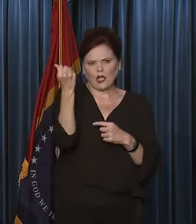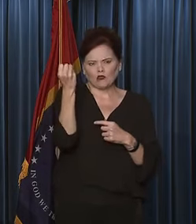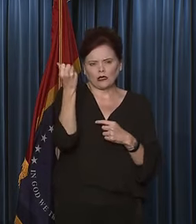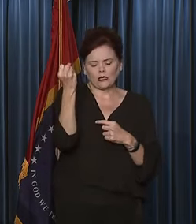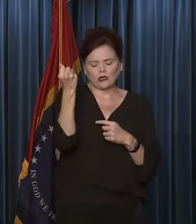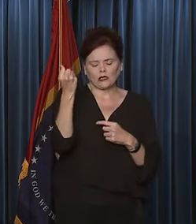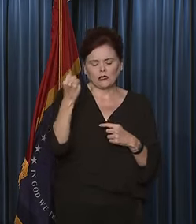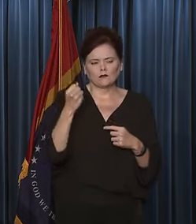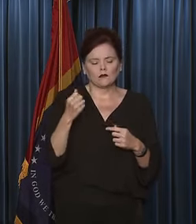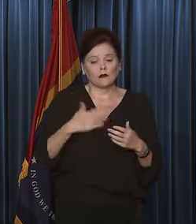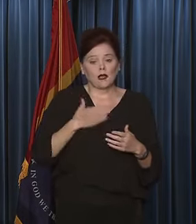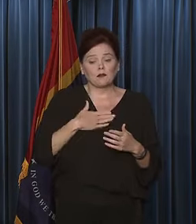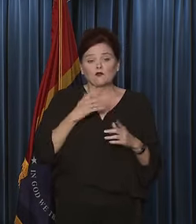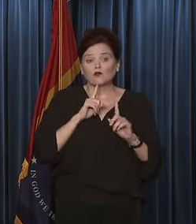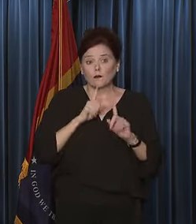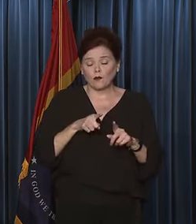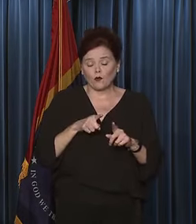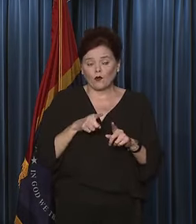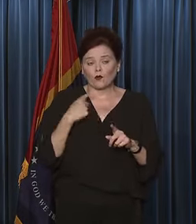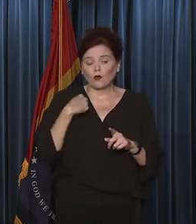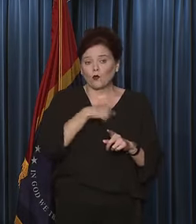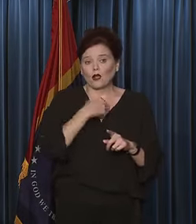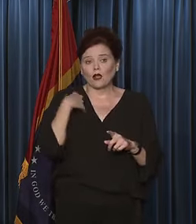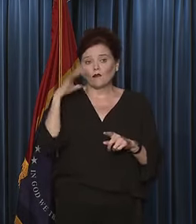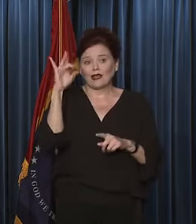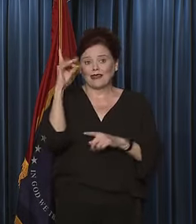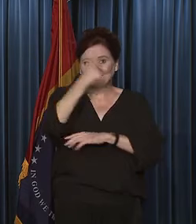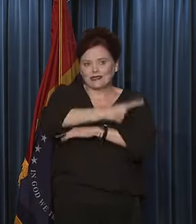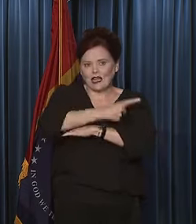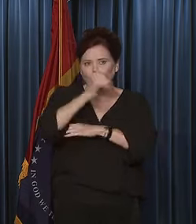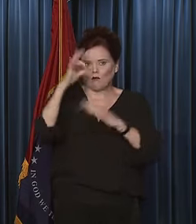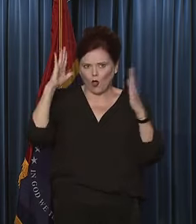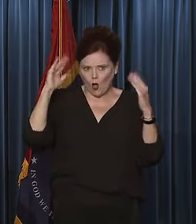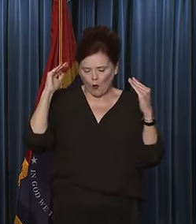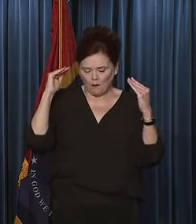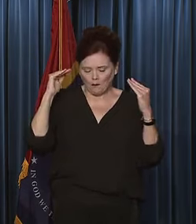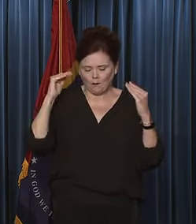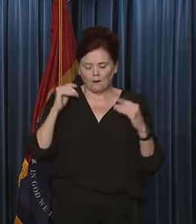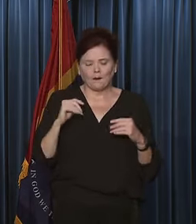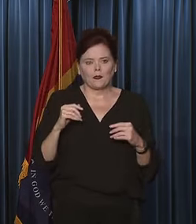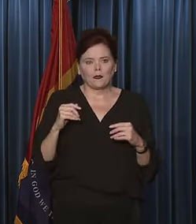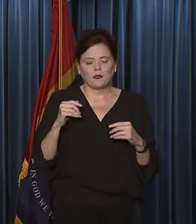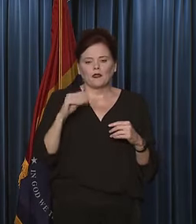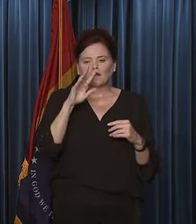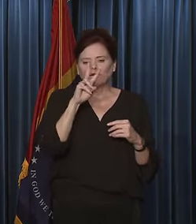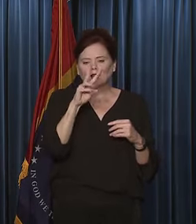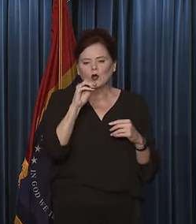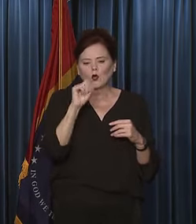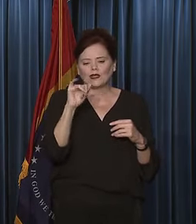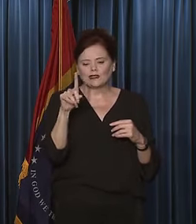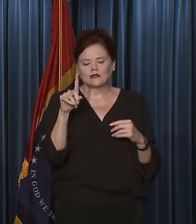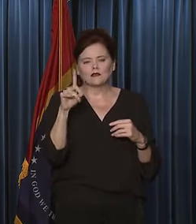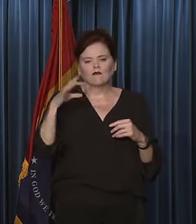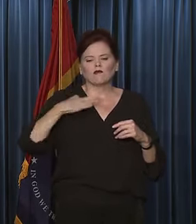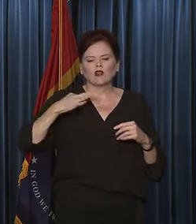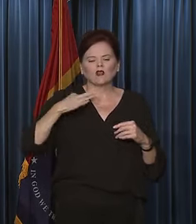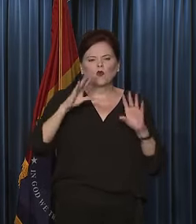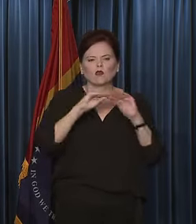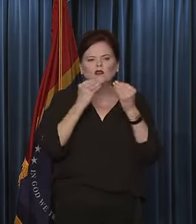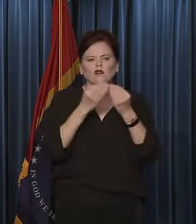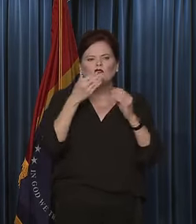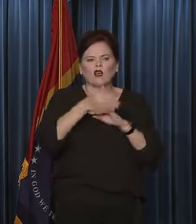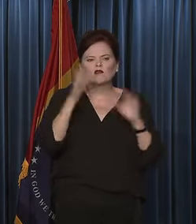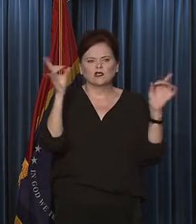And I'm glad to report that we have eight days of hope. We also have VOAD, the Volunteer Organizations After